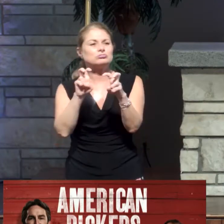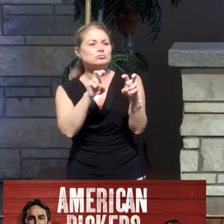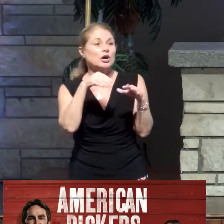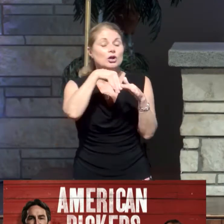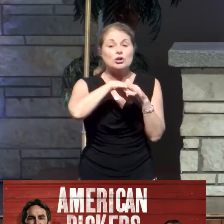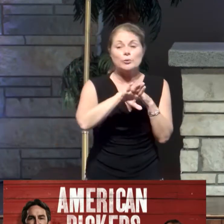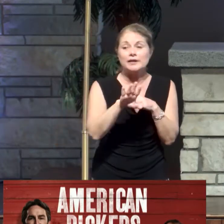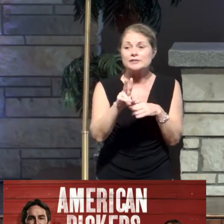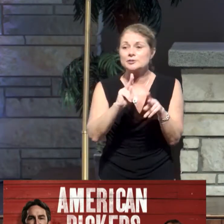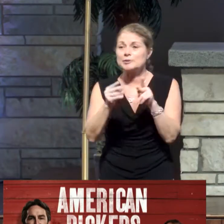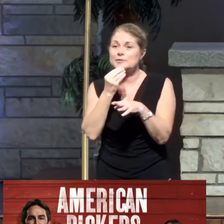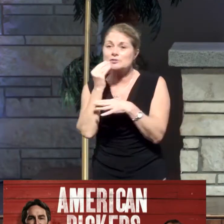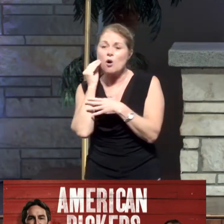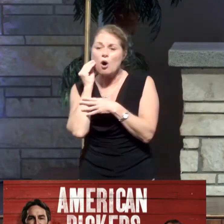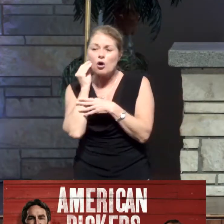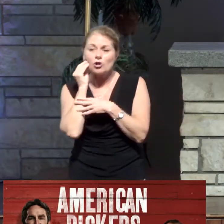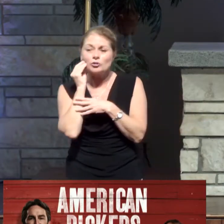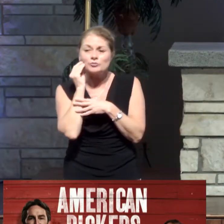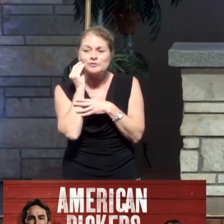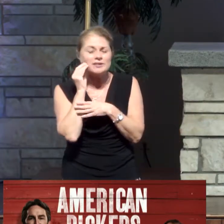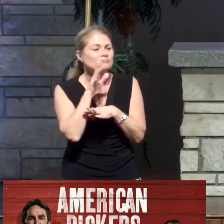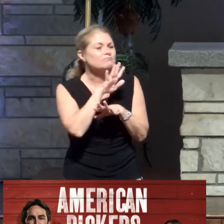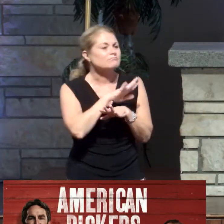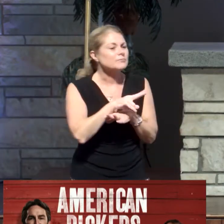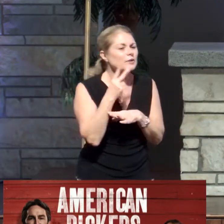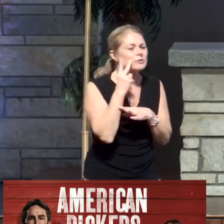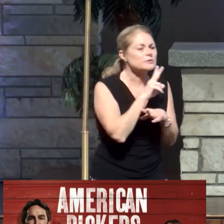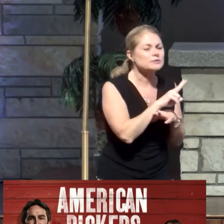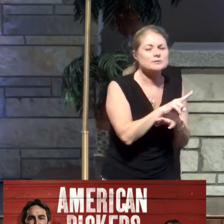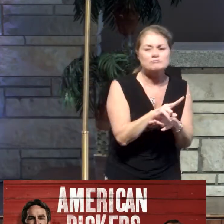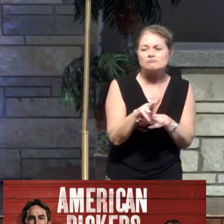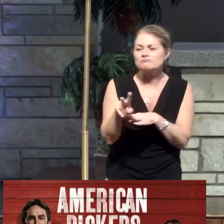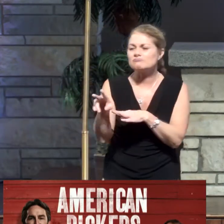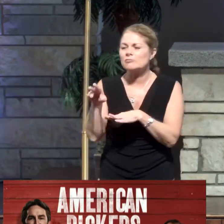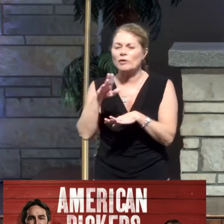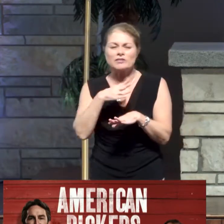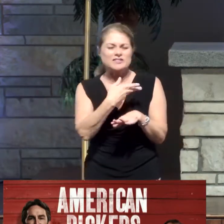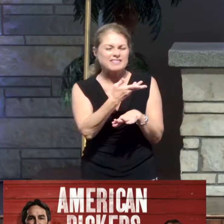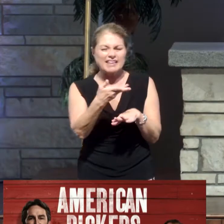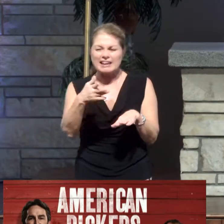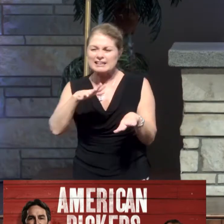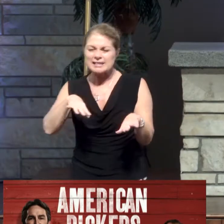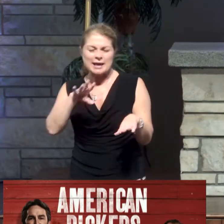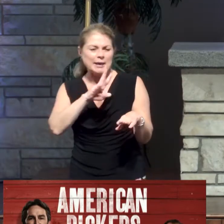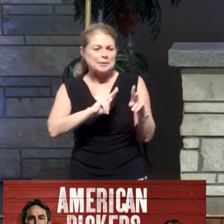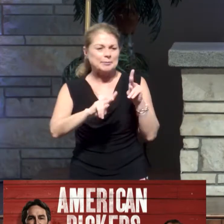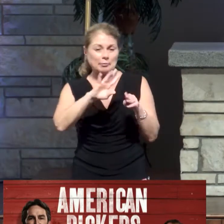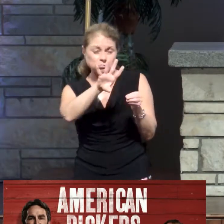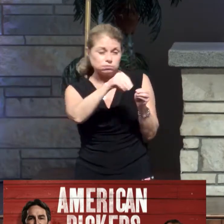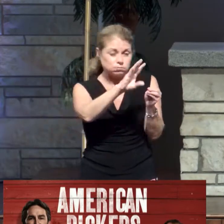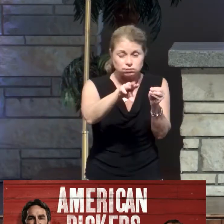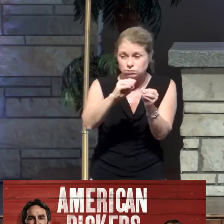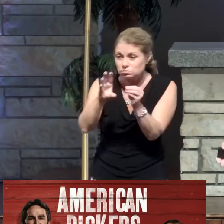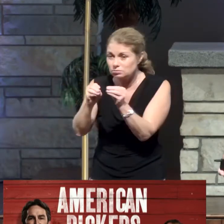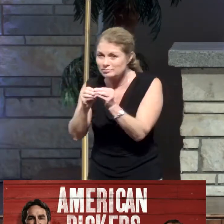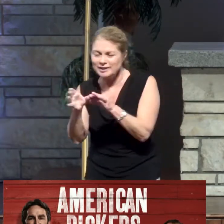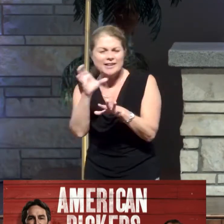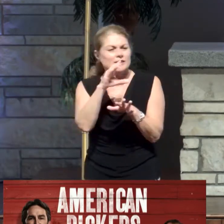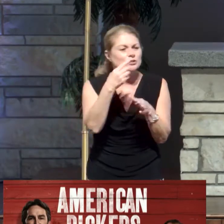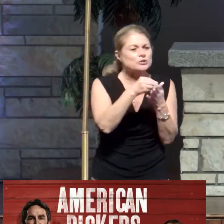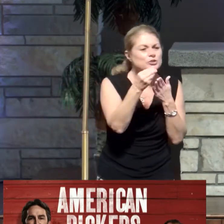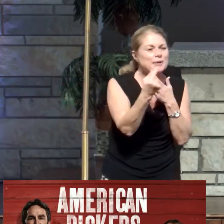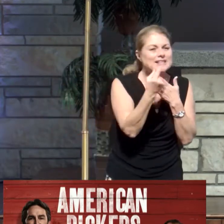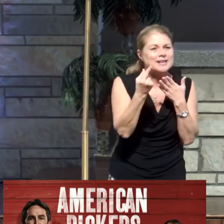homes, and they just fish through all of this junk that these people accumulated over the years, just looking to buy something,